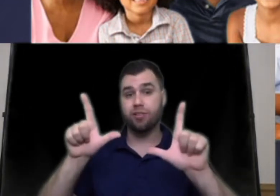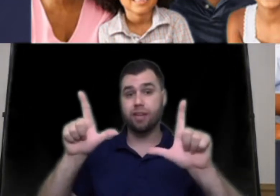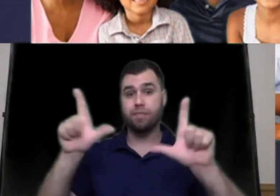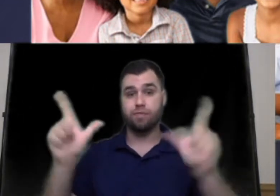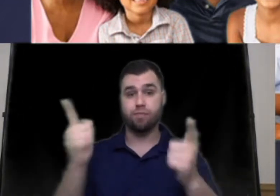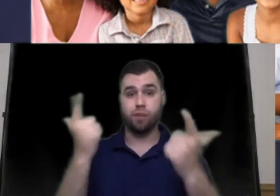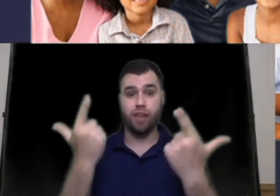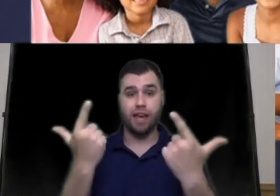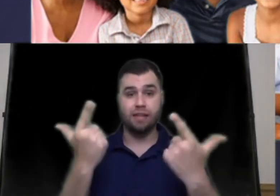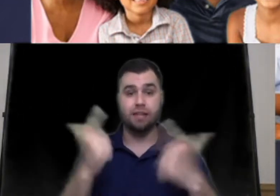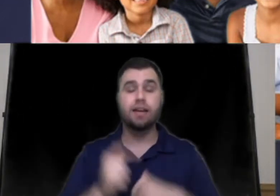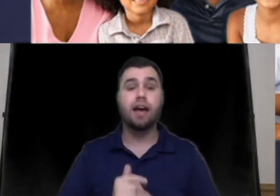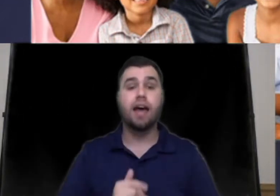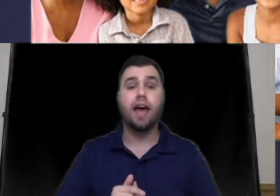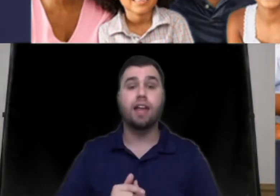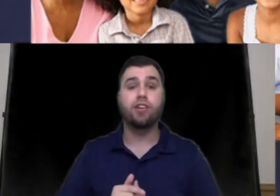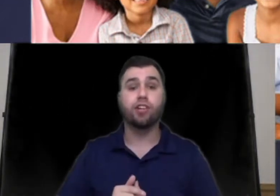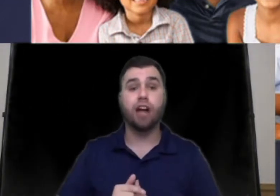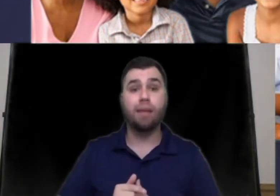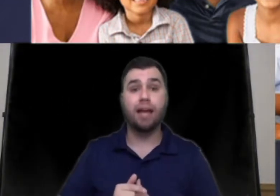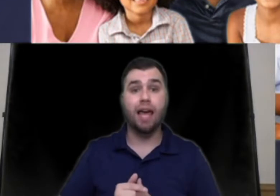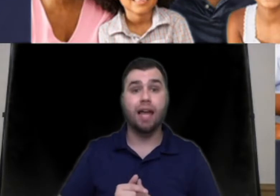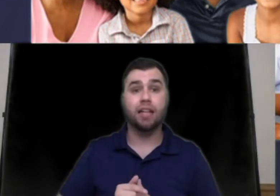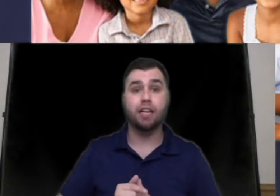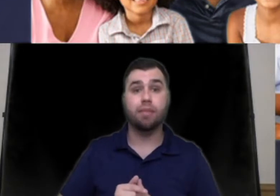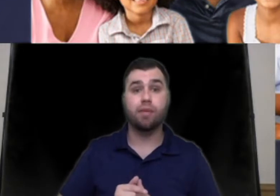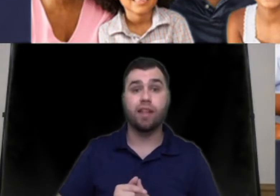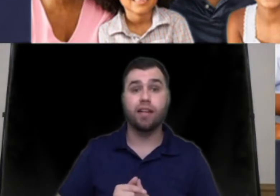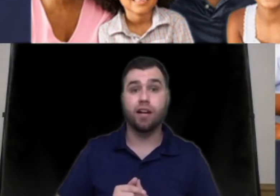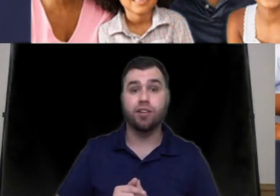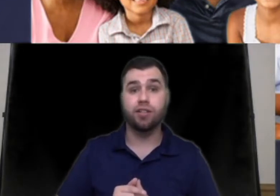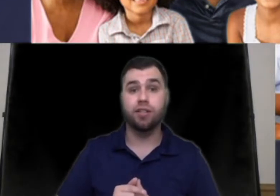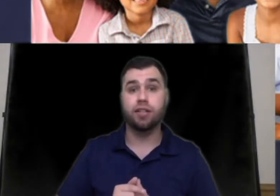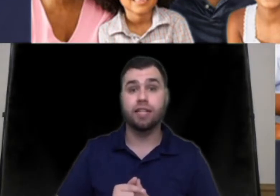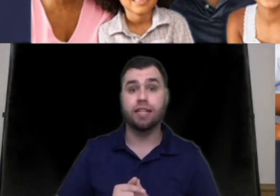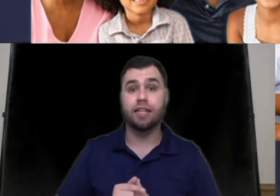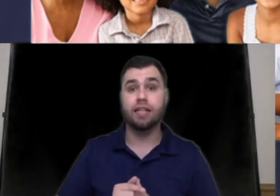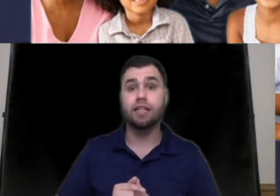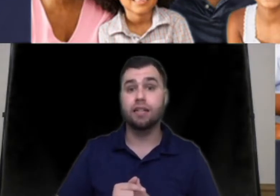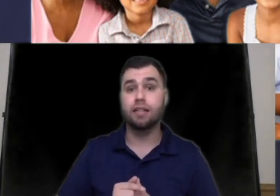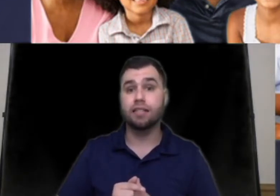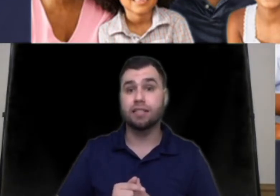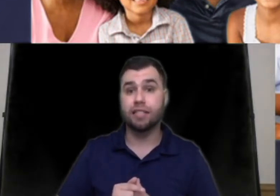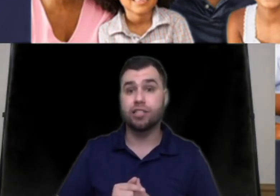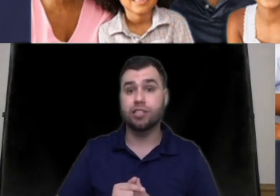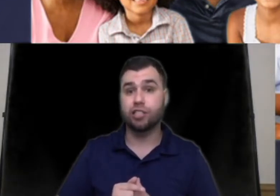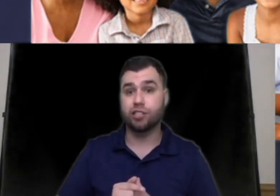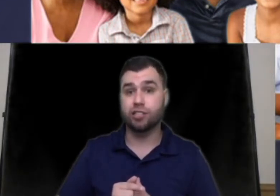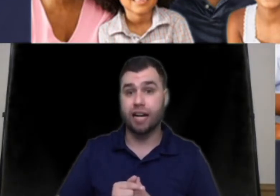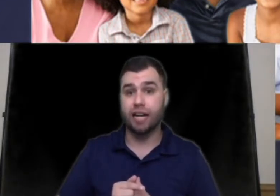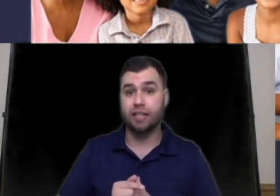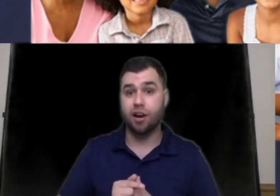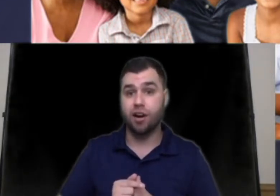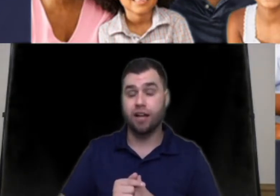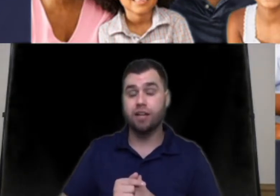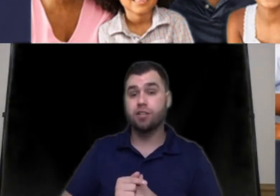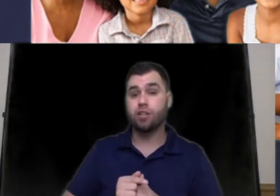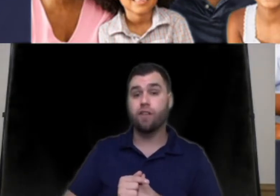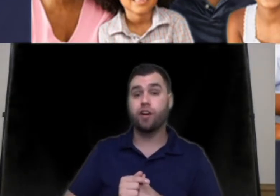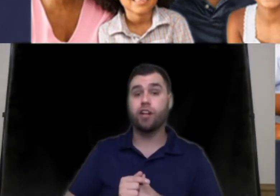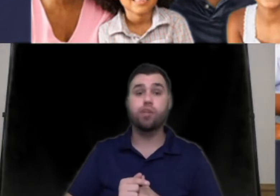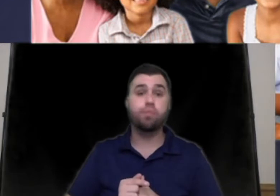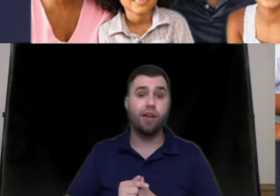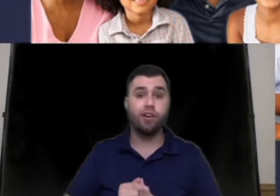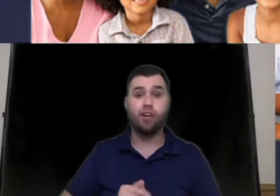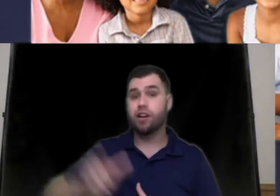the L shape and both hands and your dominant hand is going to be the one that touches the distinction gender sign area so